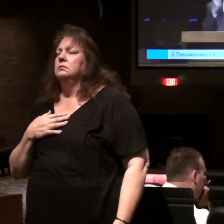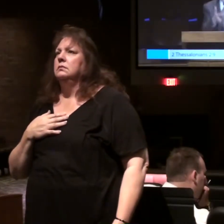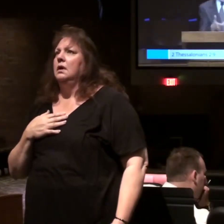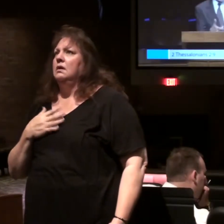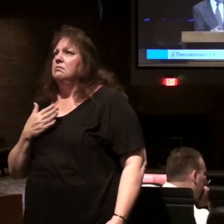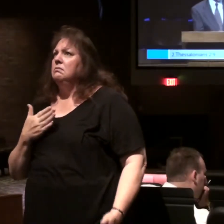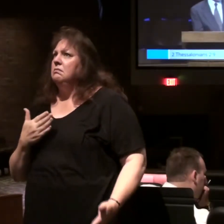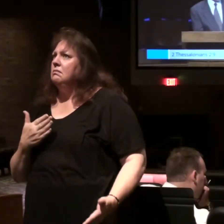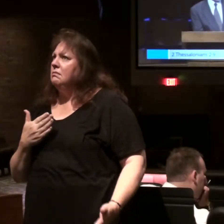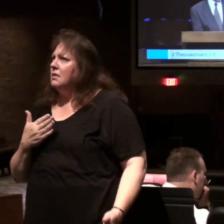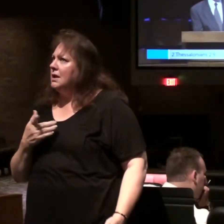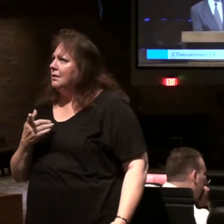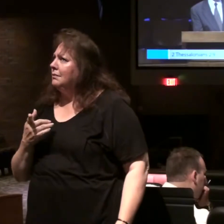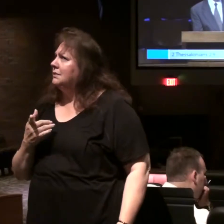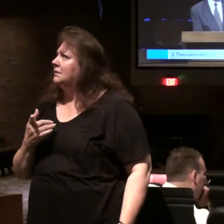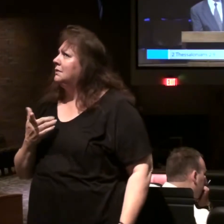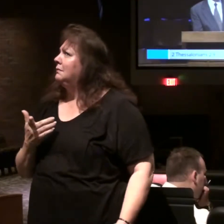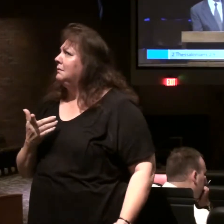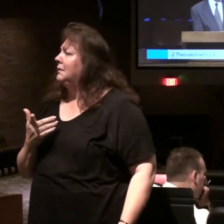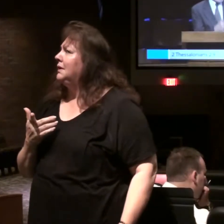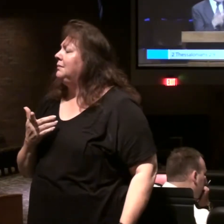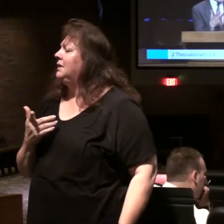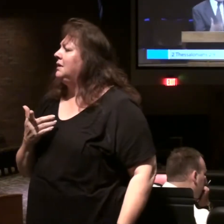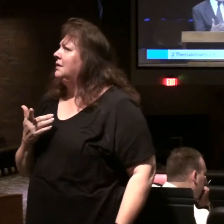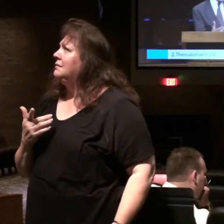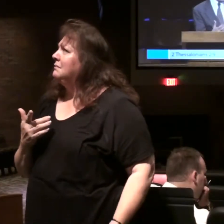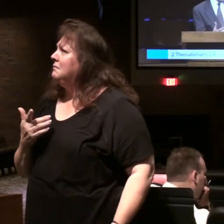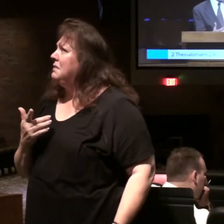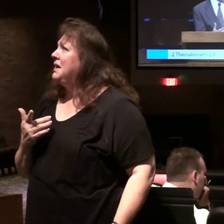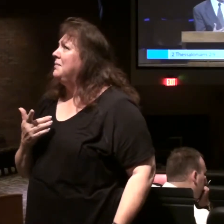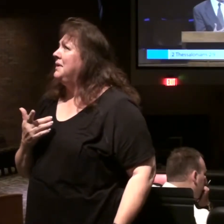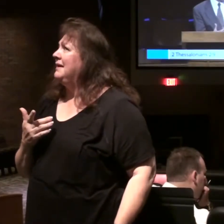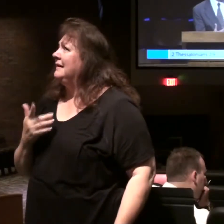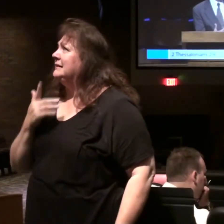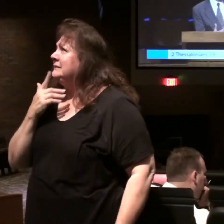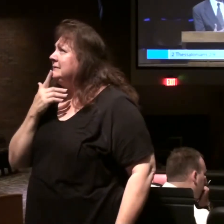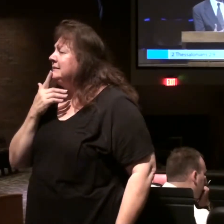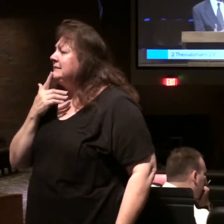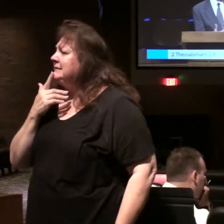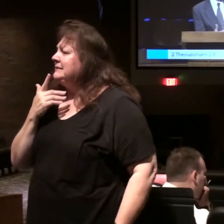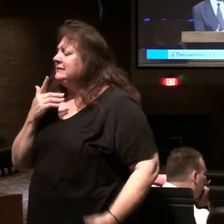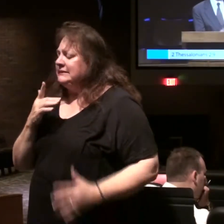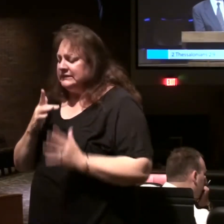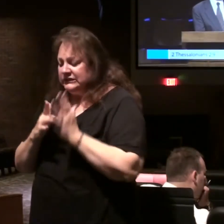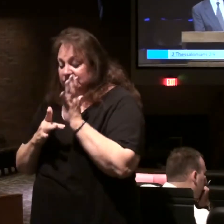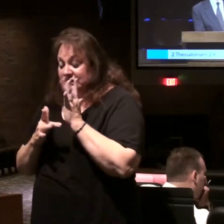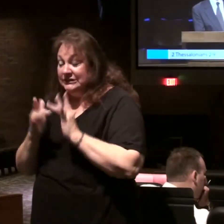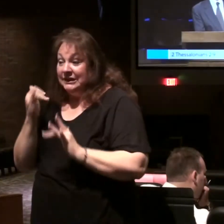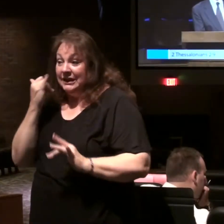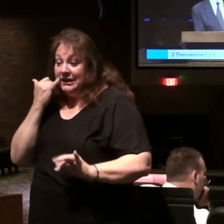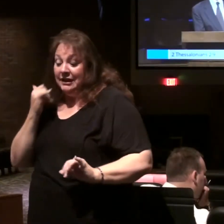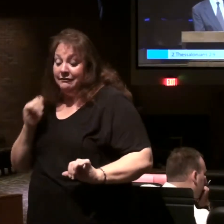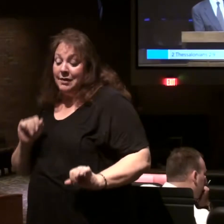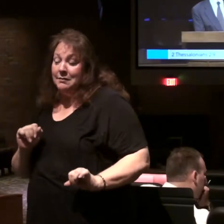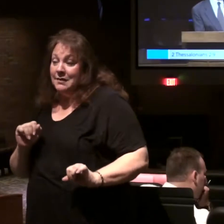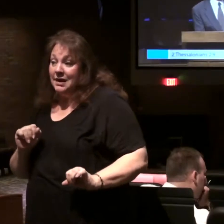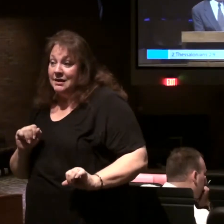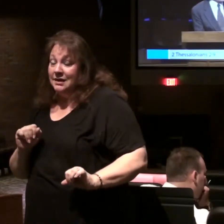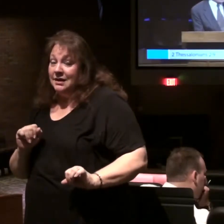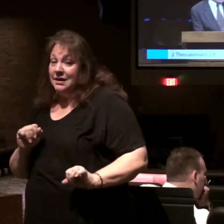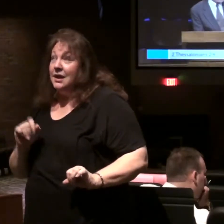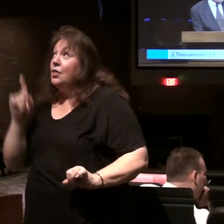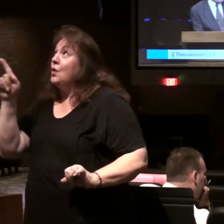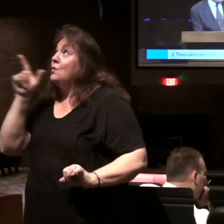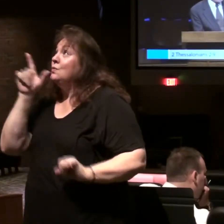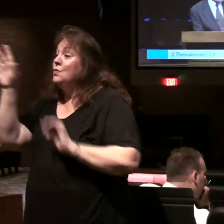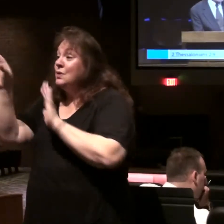maybe there is something to this maybe be Jesus said if possible the very elect